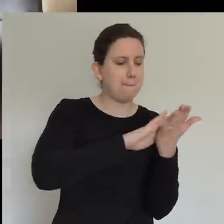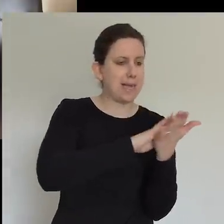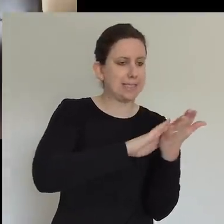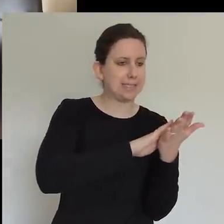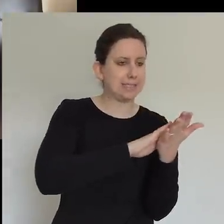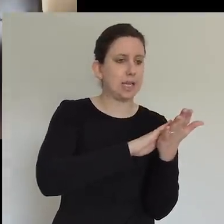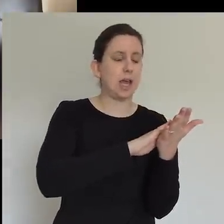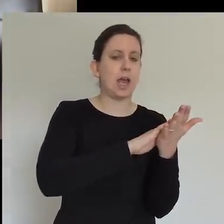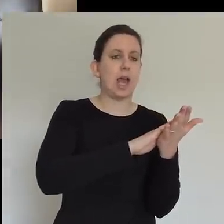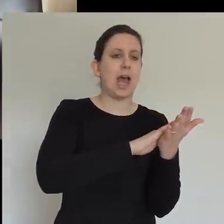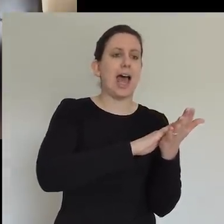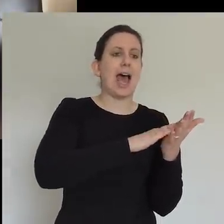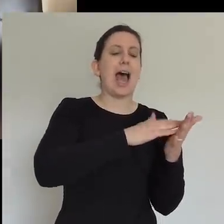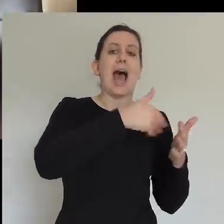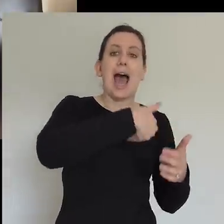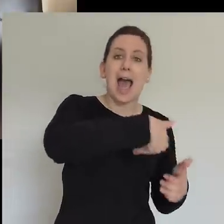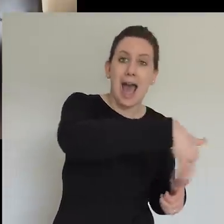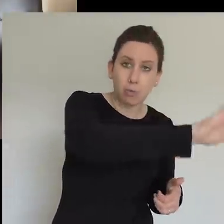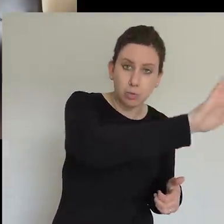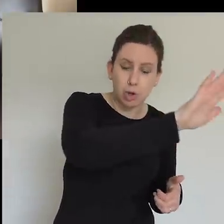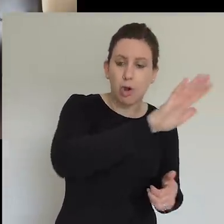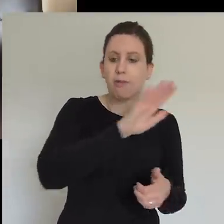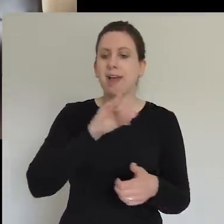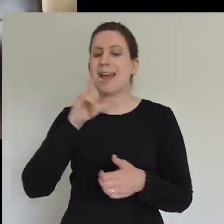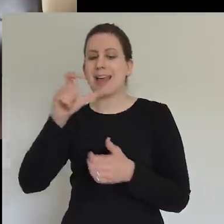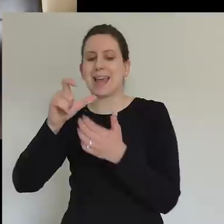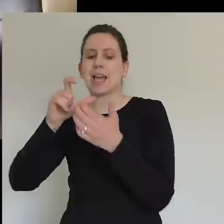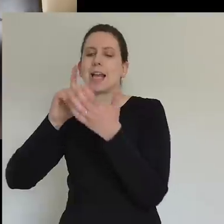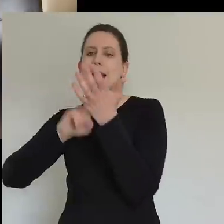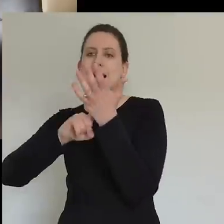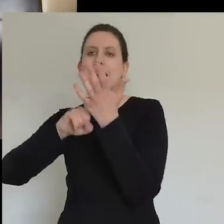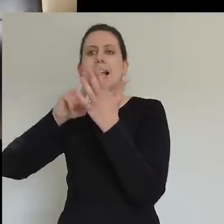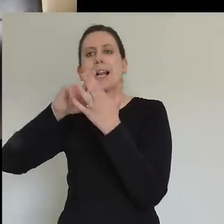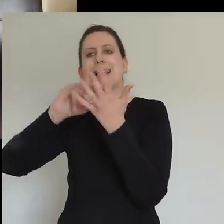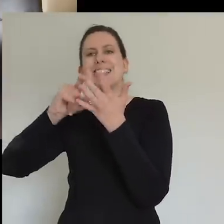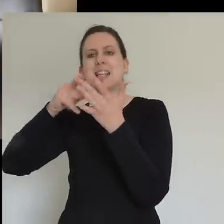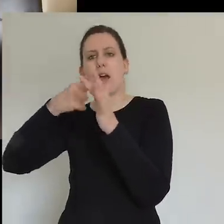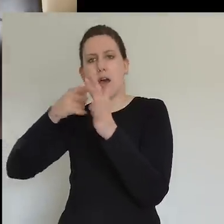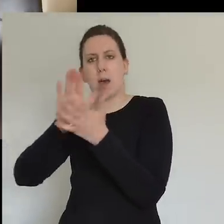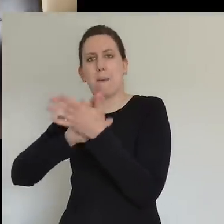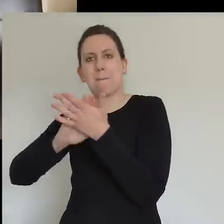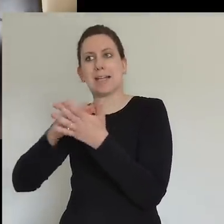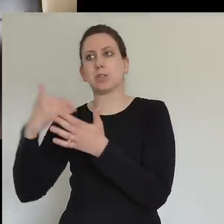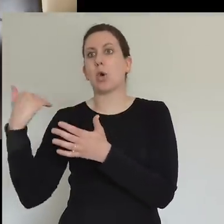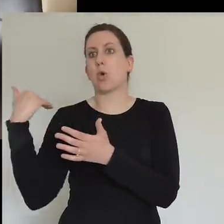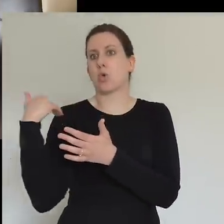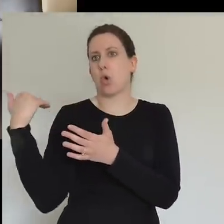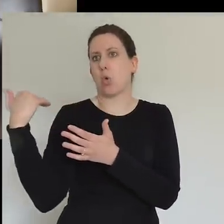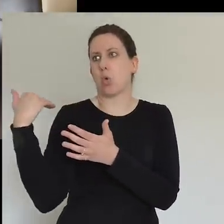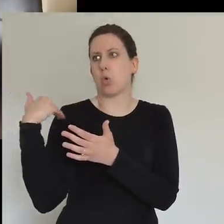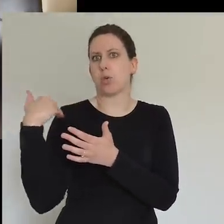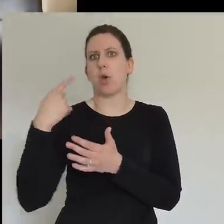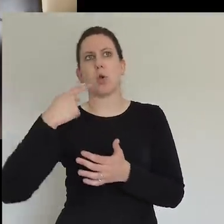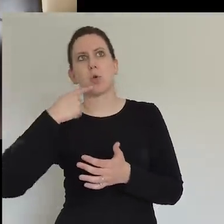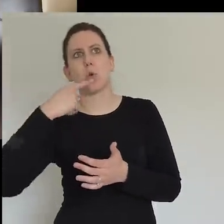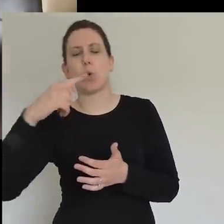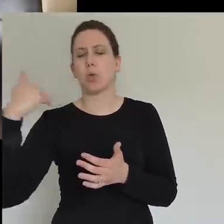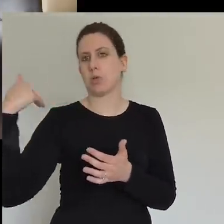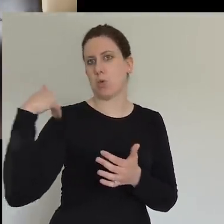klesia means called, called. And so the reality of the church of the New Testament were that they were the